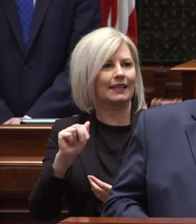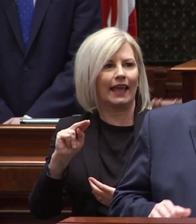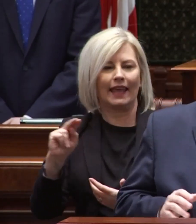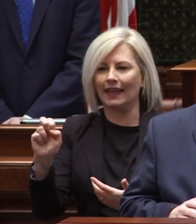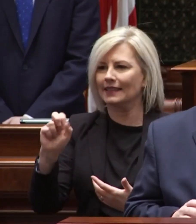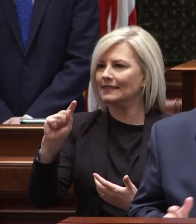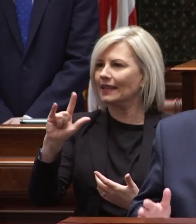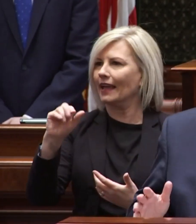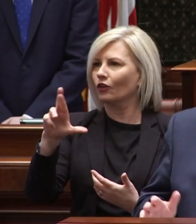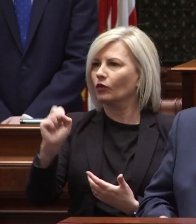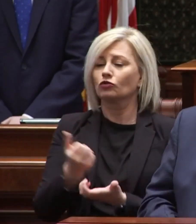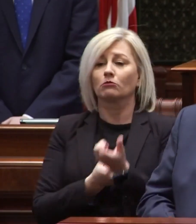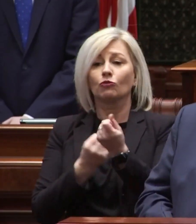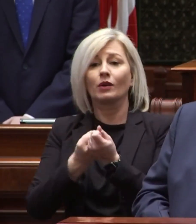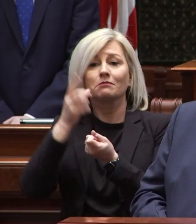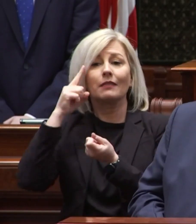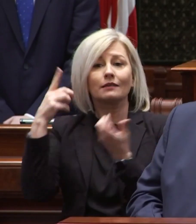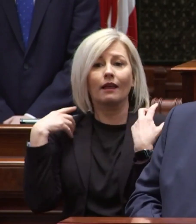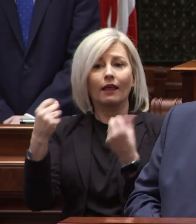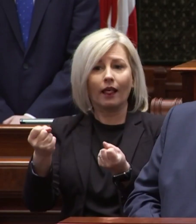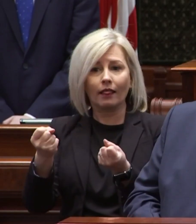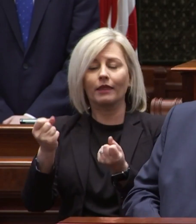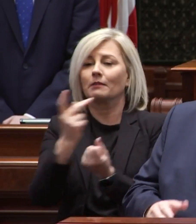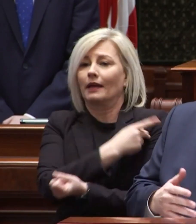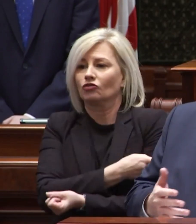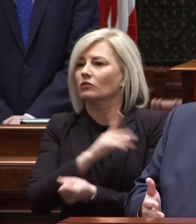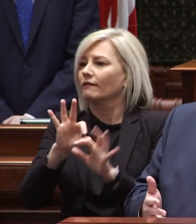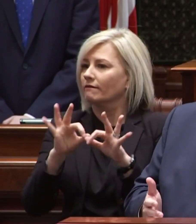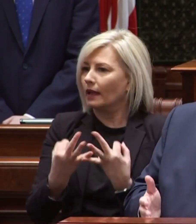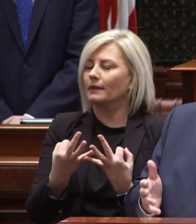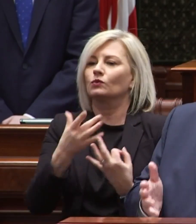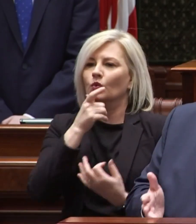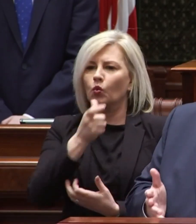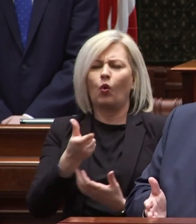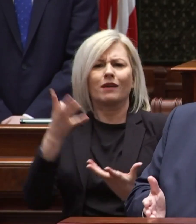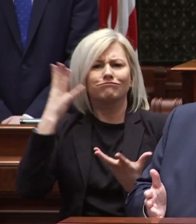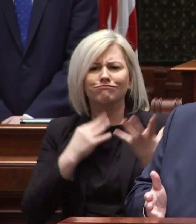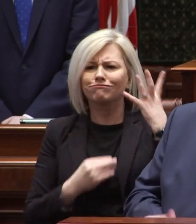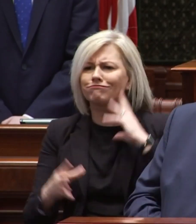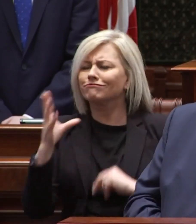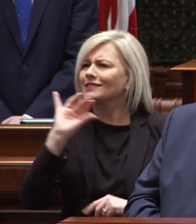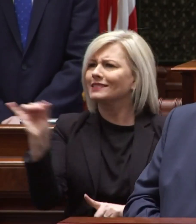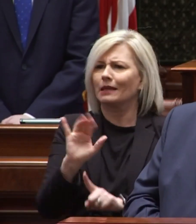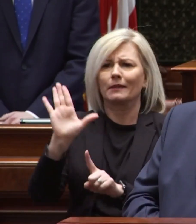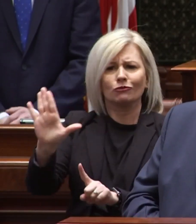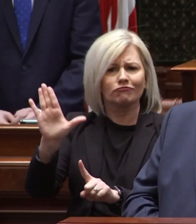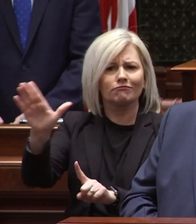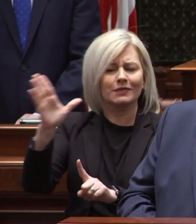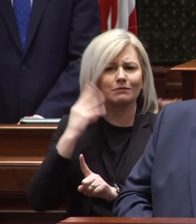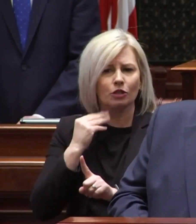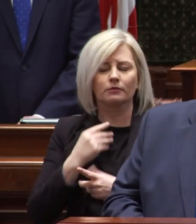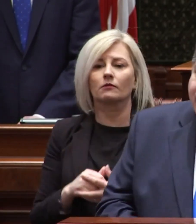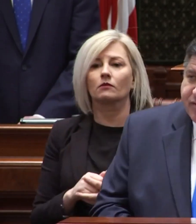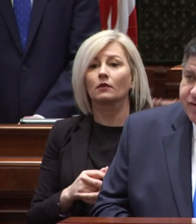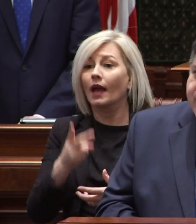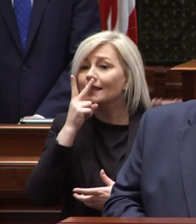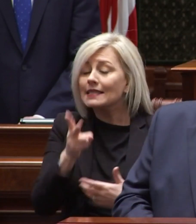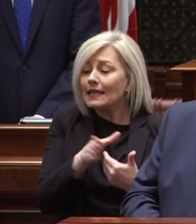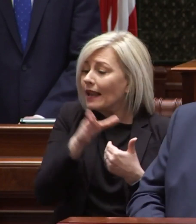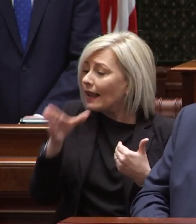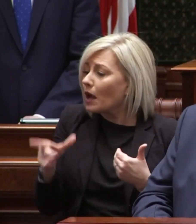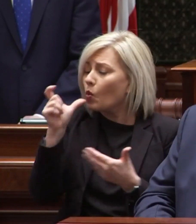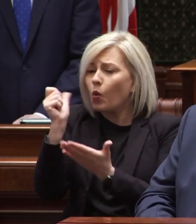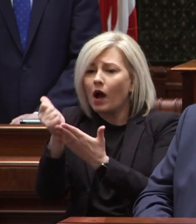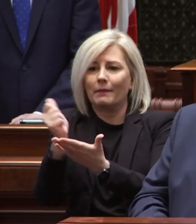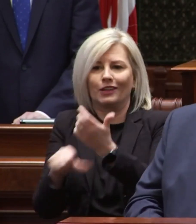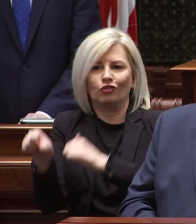Tyree, who supports mental health patients and their families who are going through the same thing that she has. I see it in neighbors who